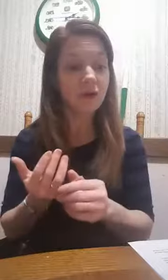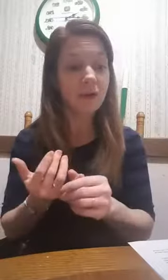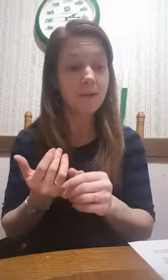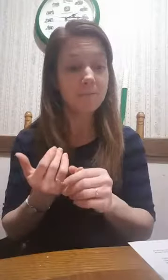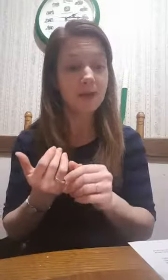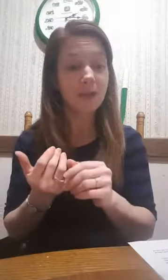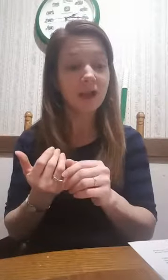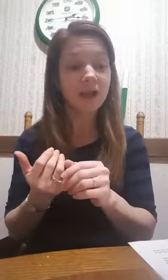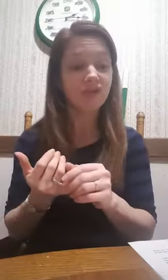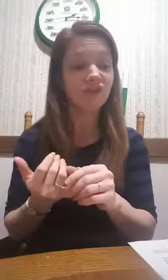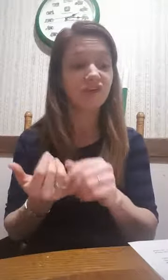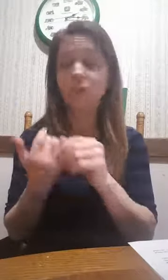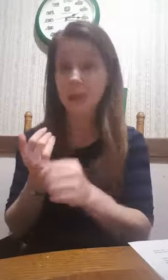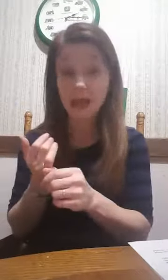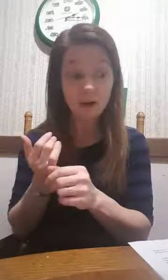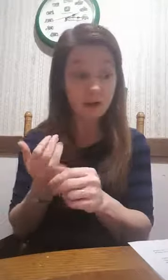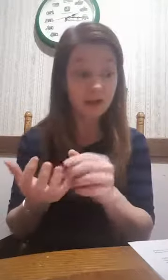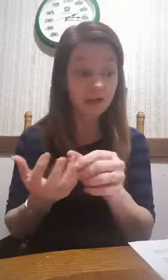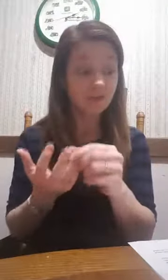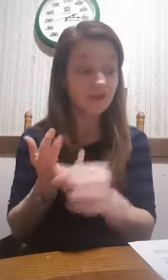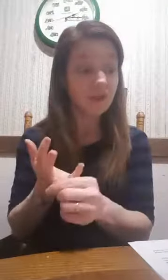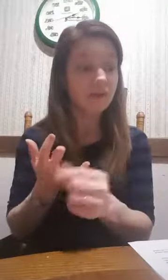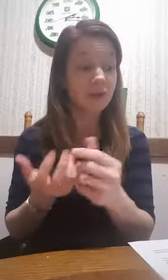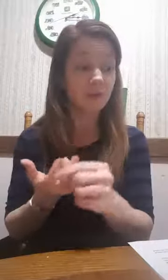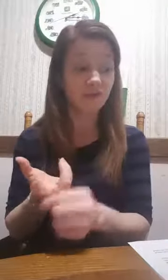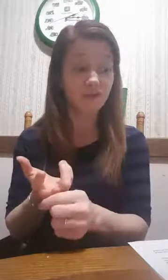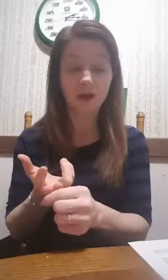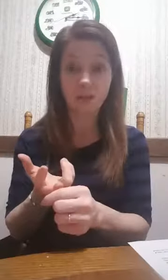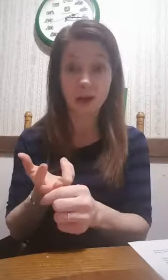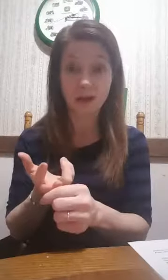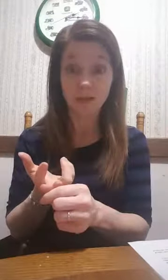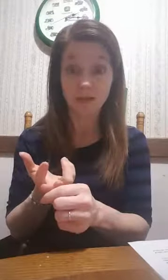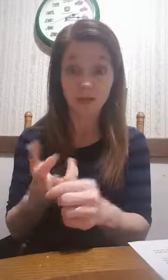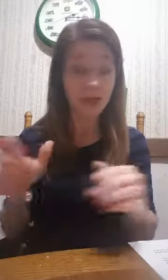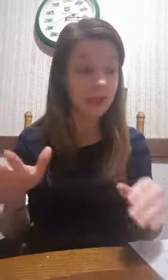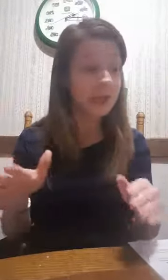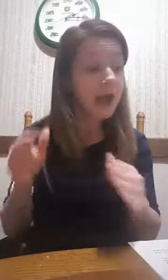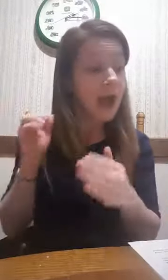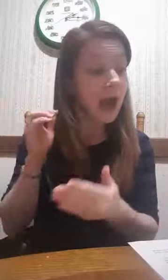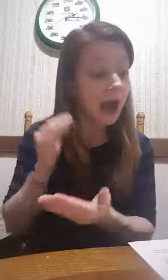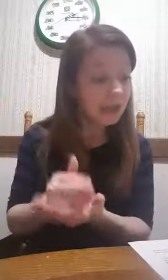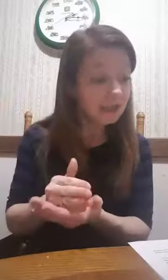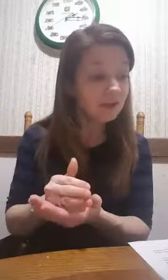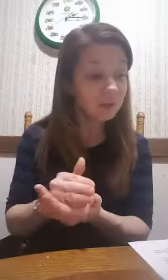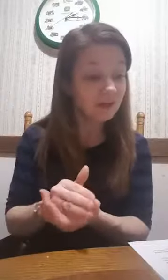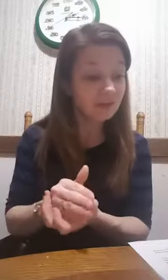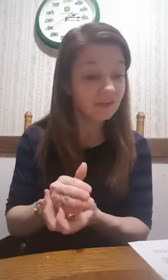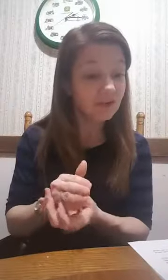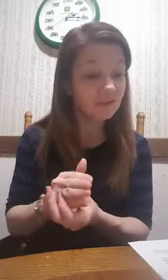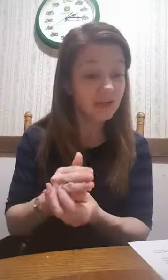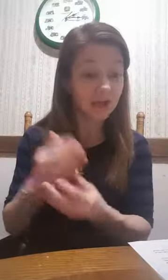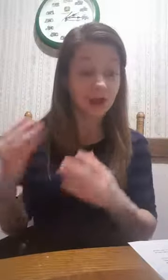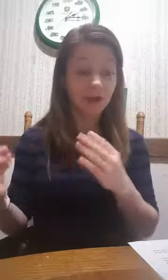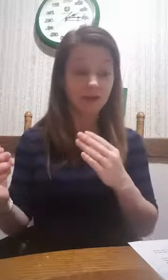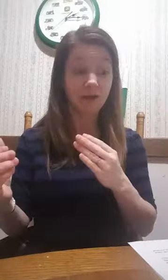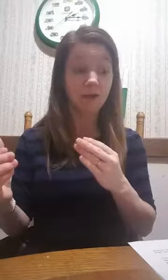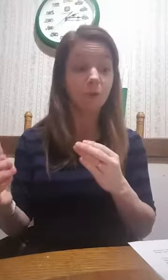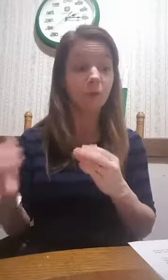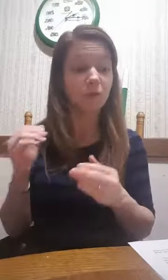metabolic energy to repair, strengthen, and rejuvenate our bodies. Okay? Heightened production of antioxidant hormones